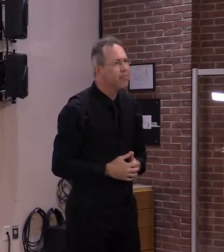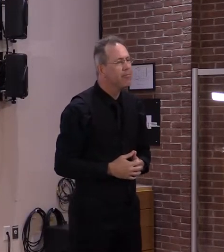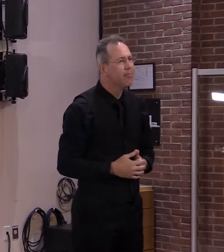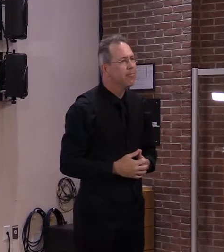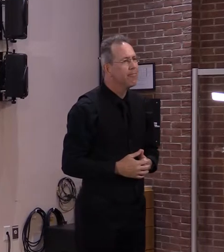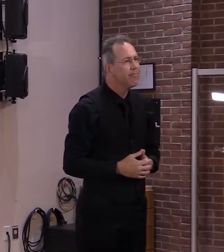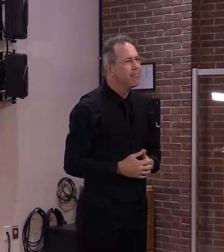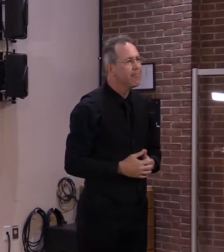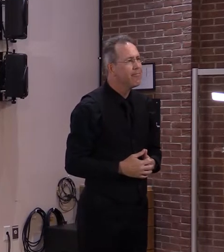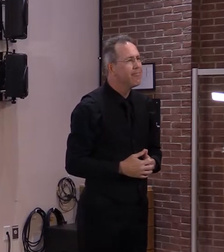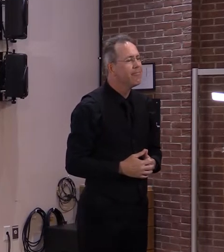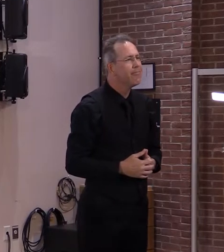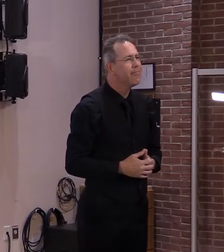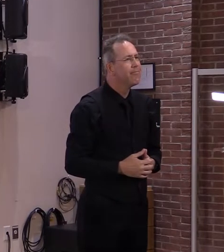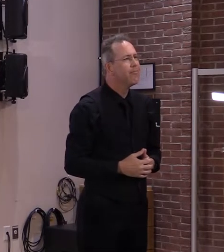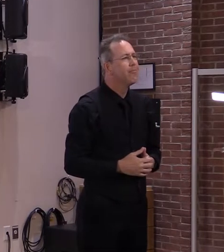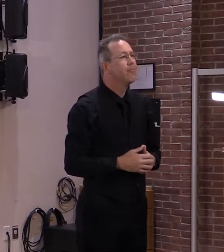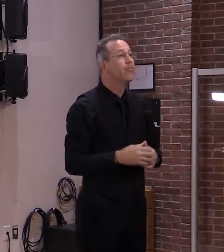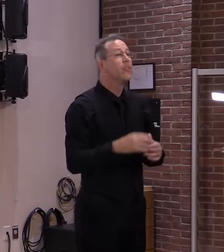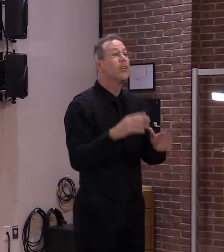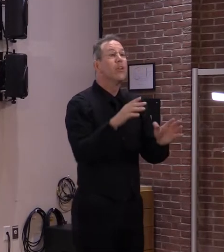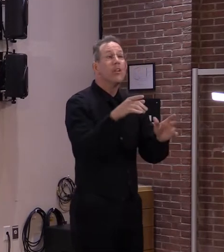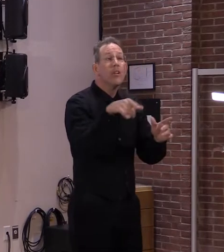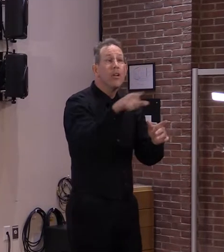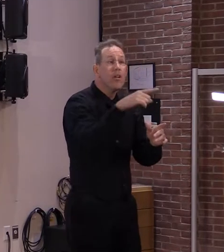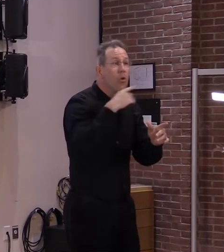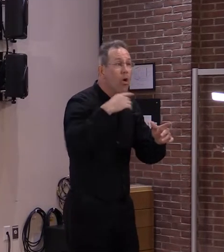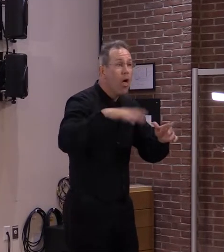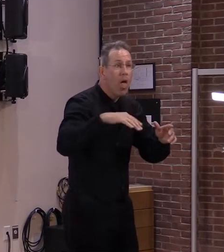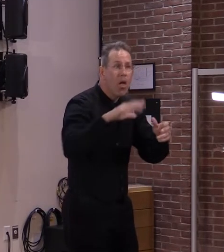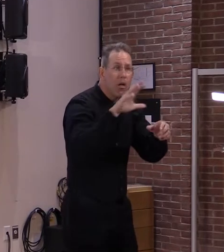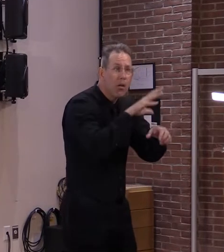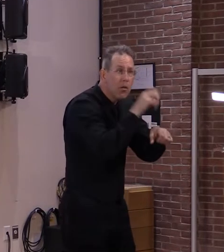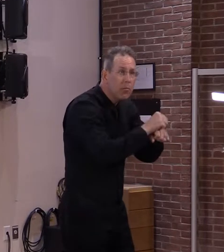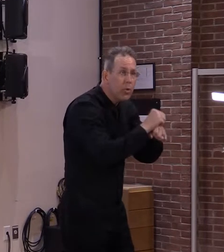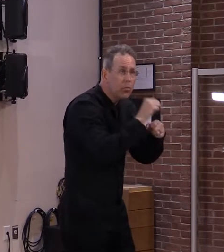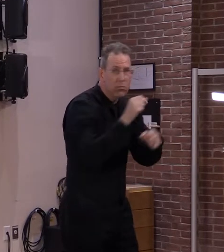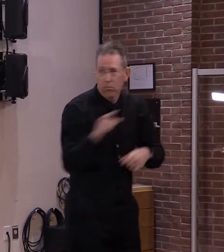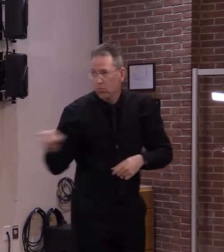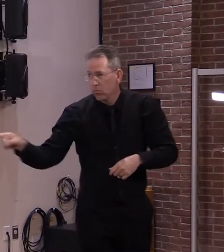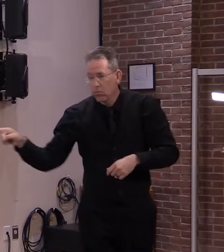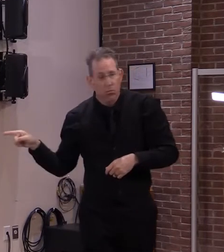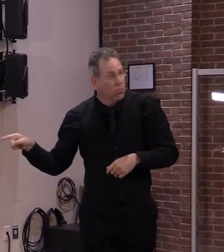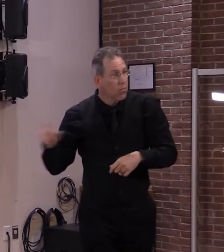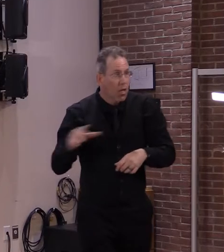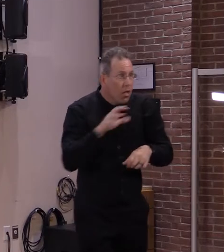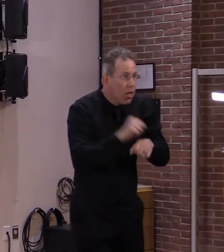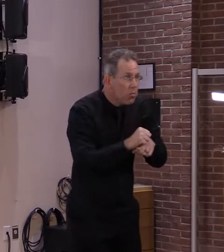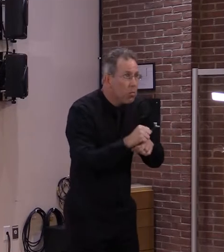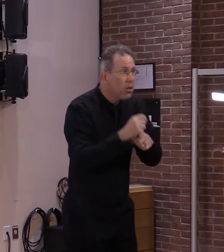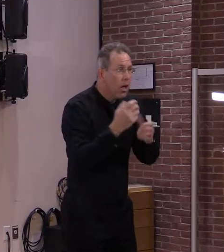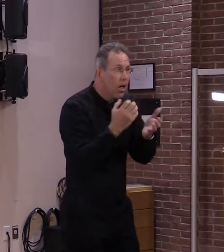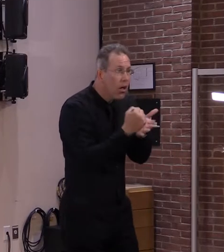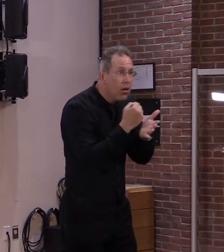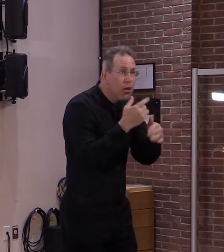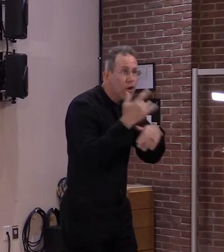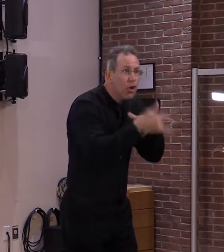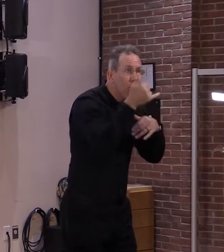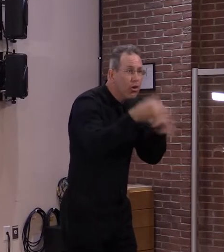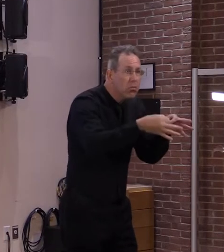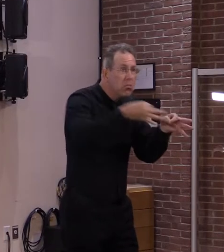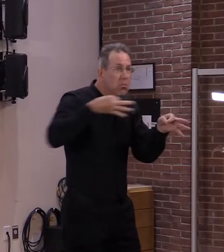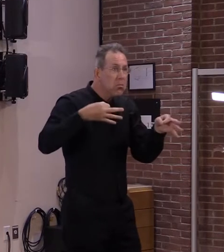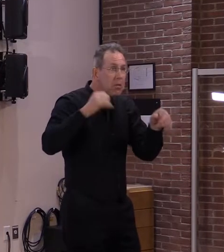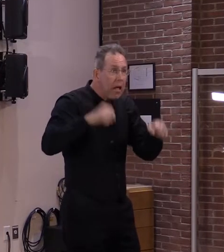If you haven't scheduled an appointment or want an earlier appointment, additional clinics have been added this week